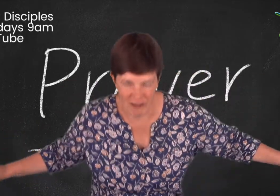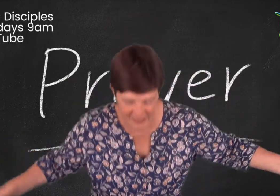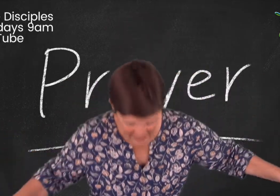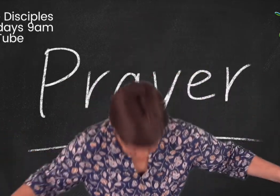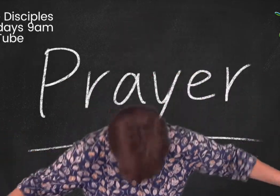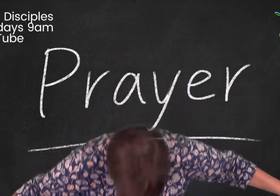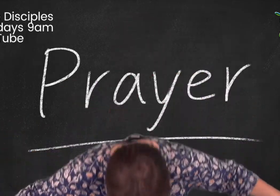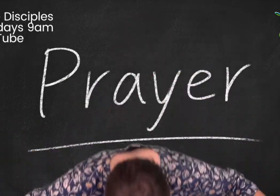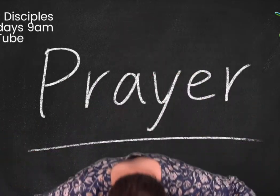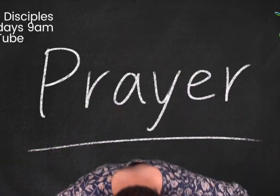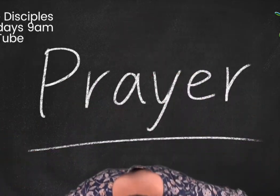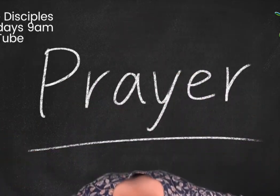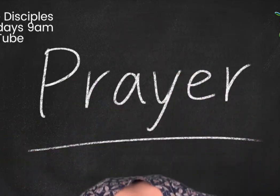down. Okay.